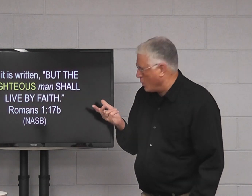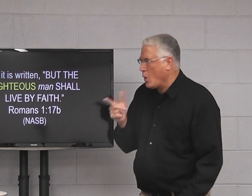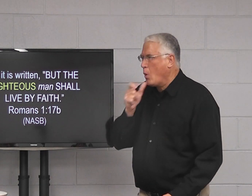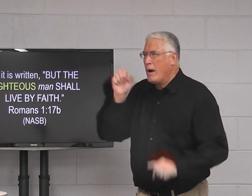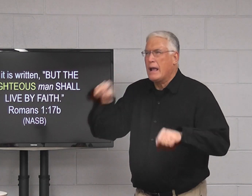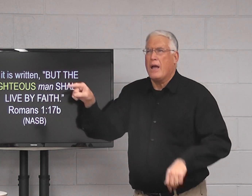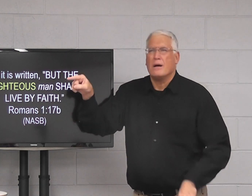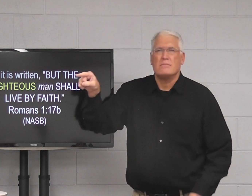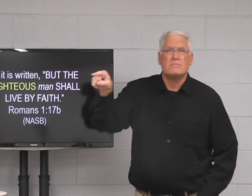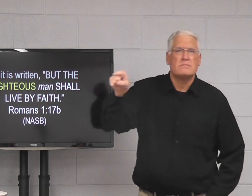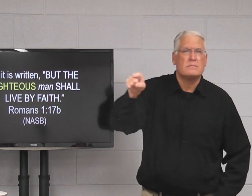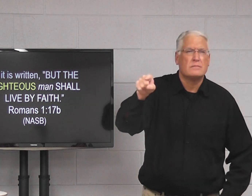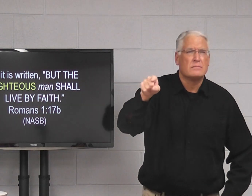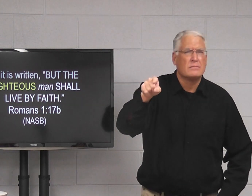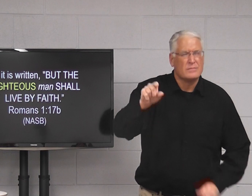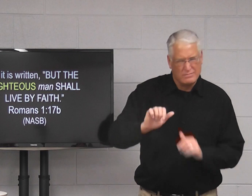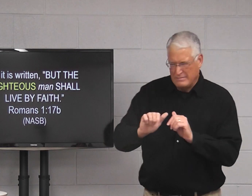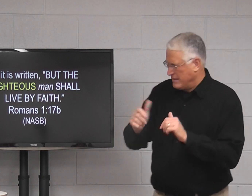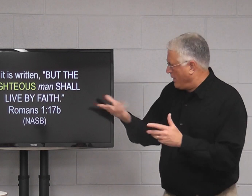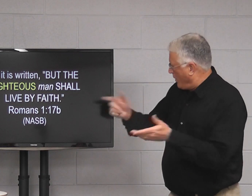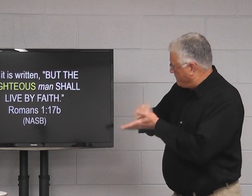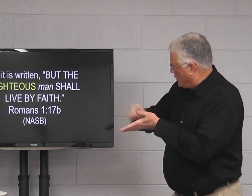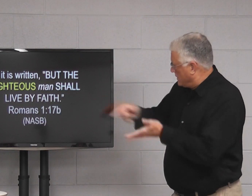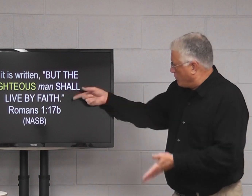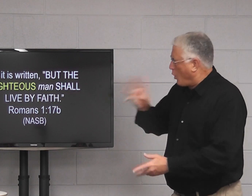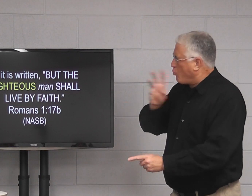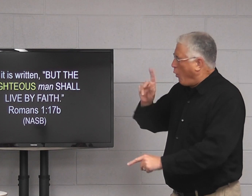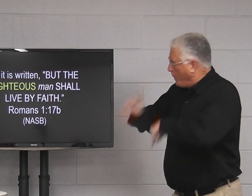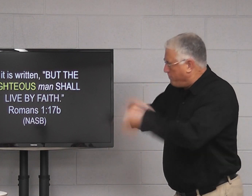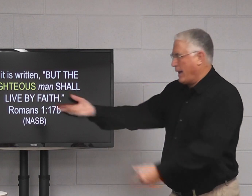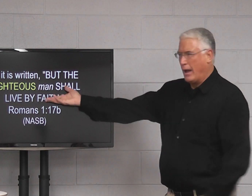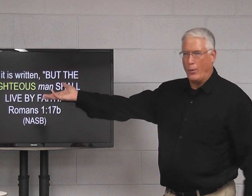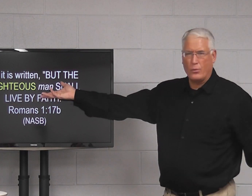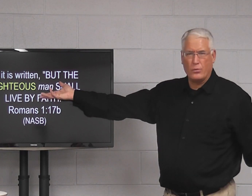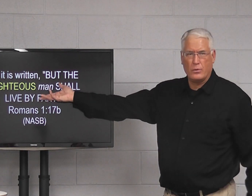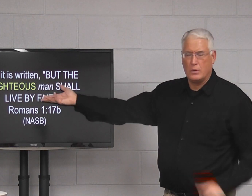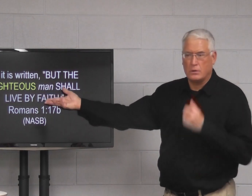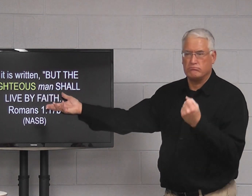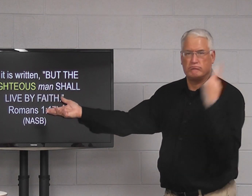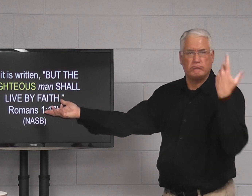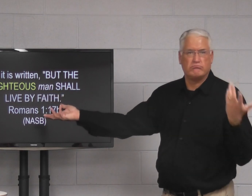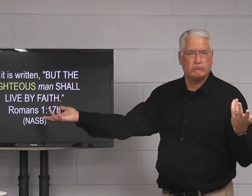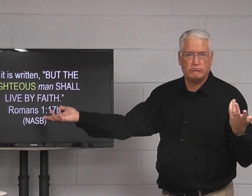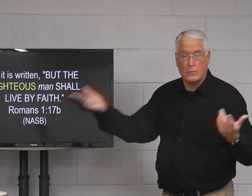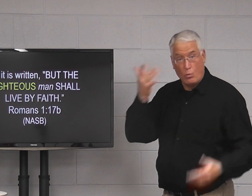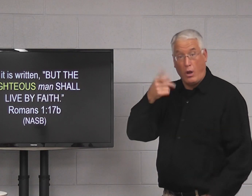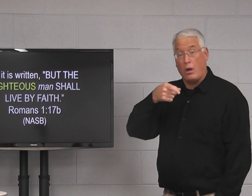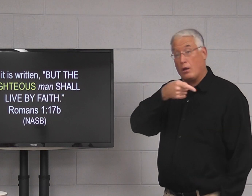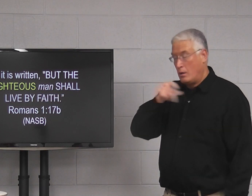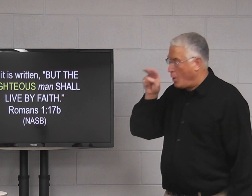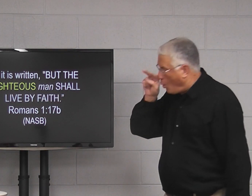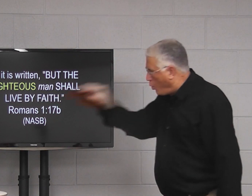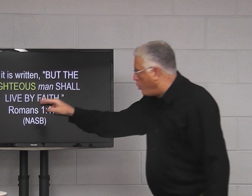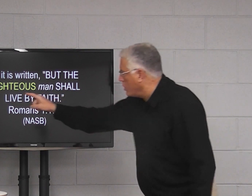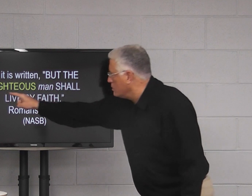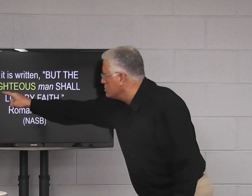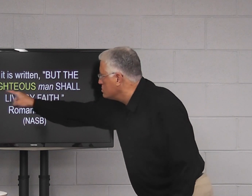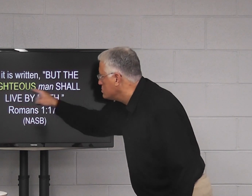man, who, out of there, what is this verse talking about? So,